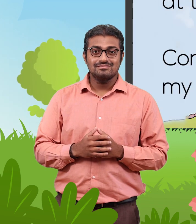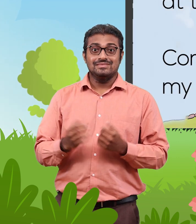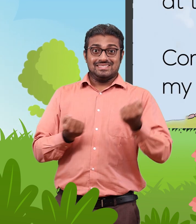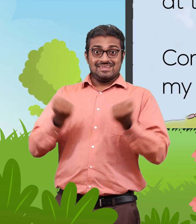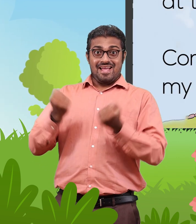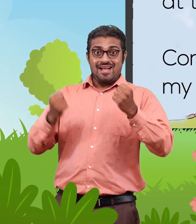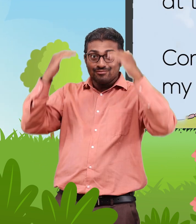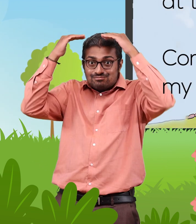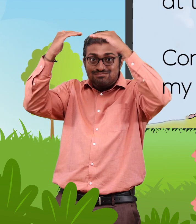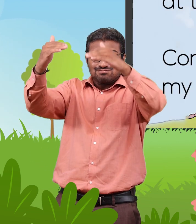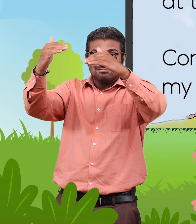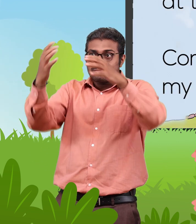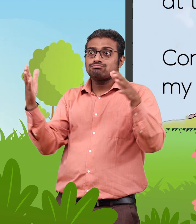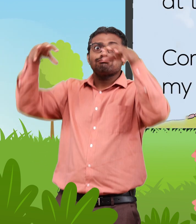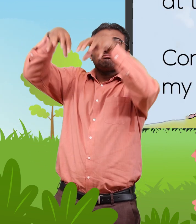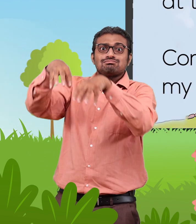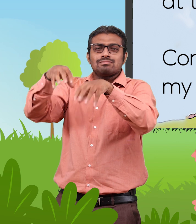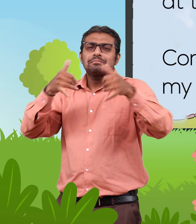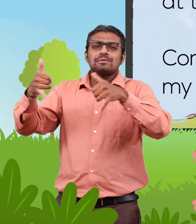Saw you playing at the top of my car.